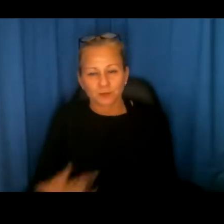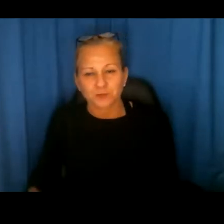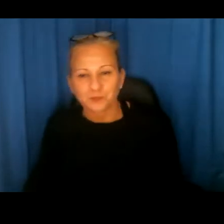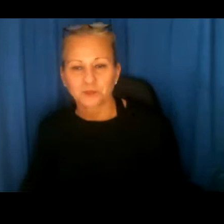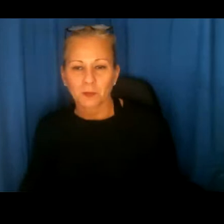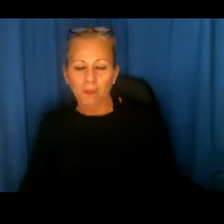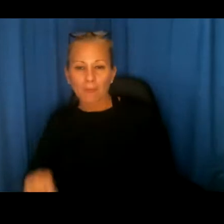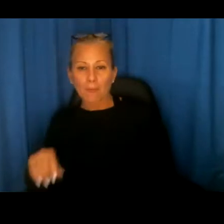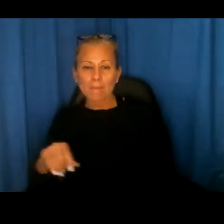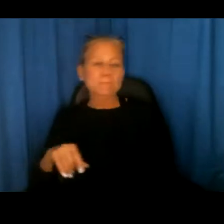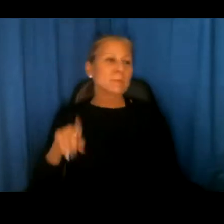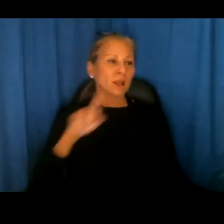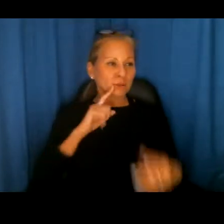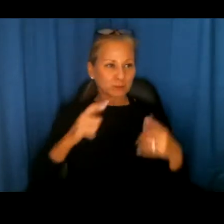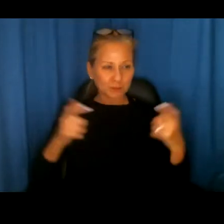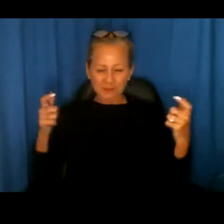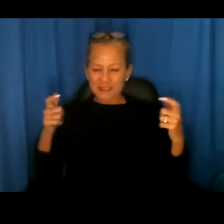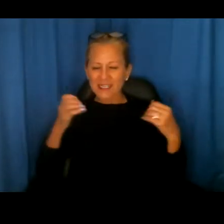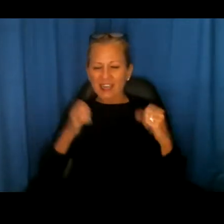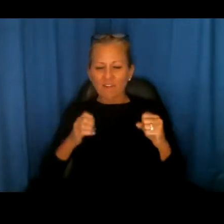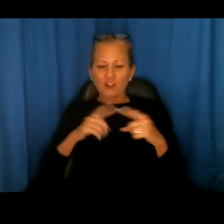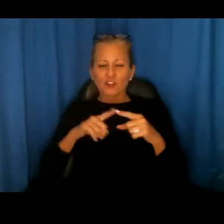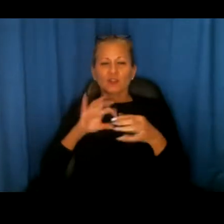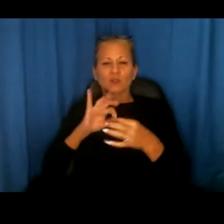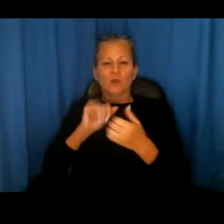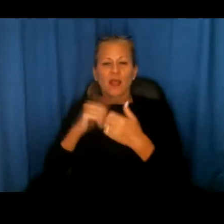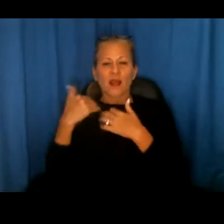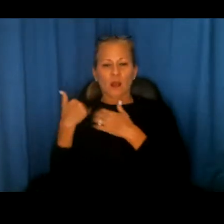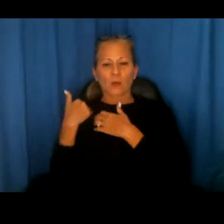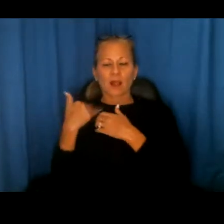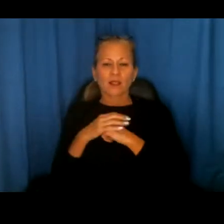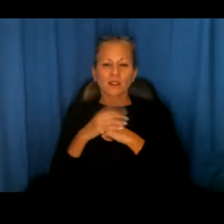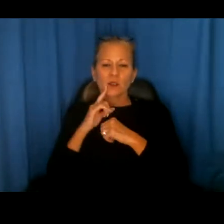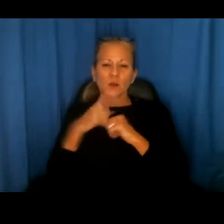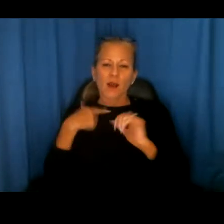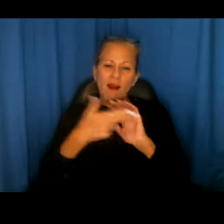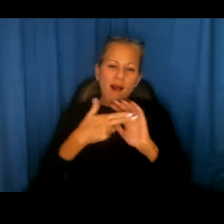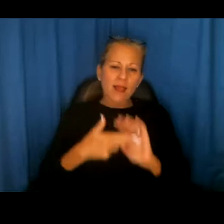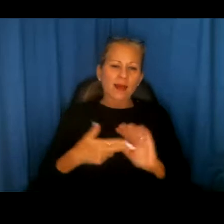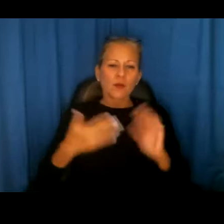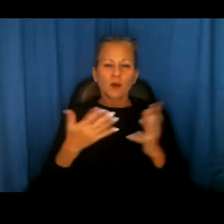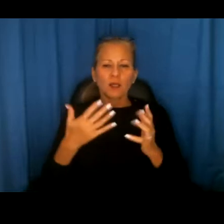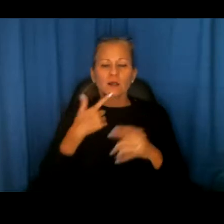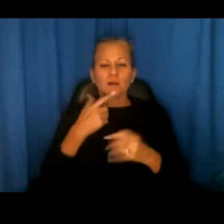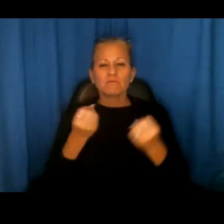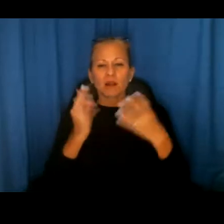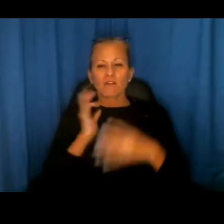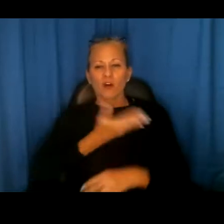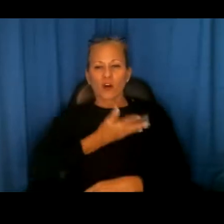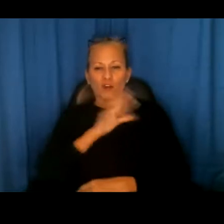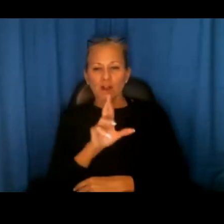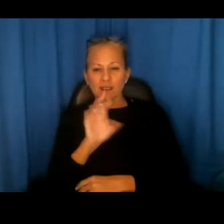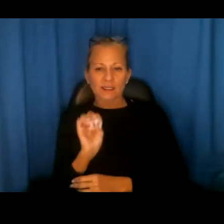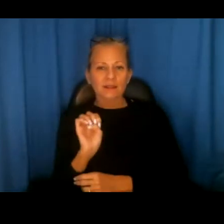so, so those are major efforts in terms of accountability. Uh, we're highlighting, um, many of our real estate,